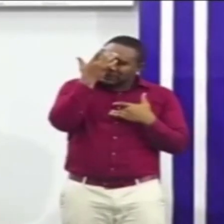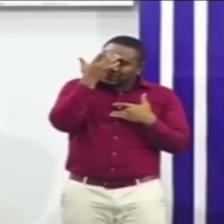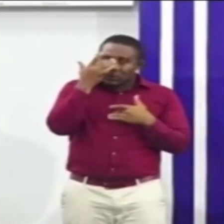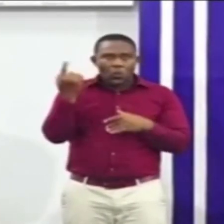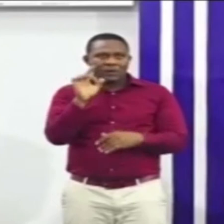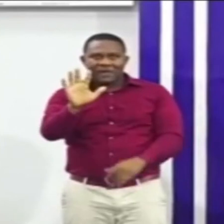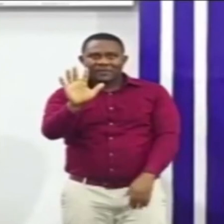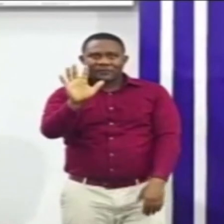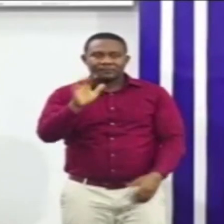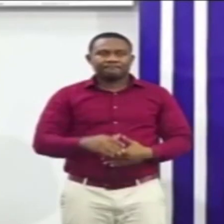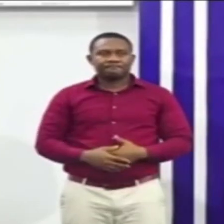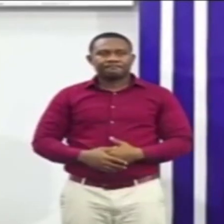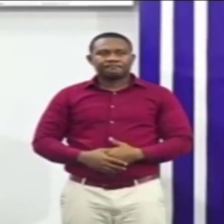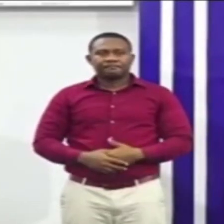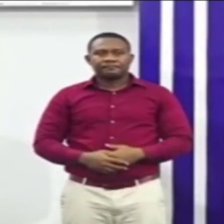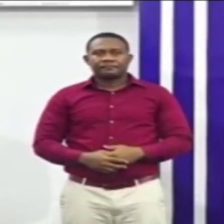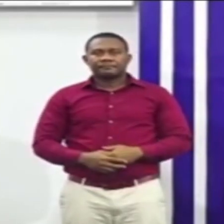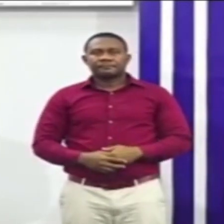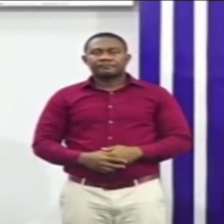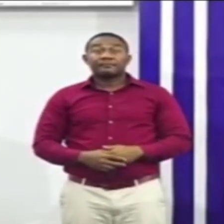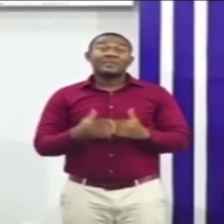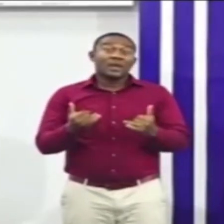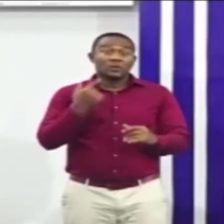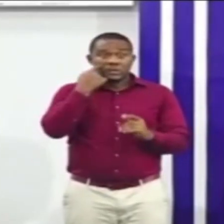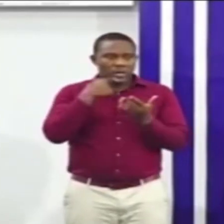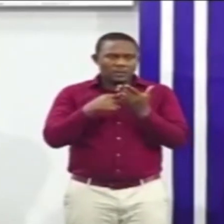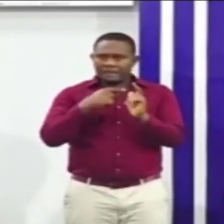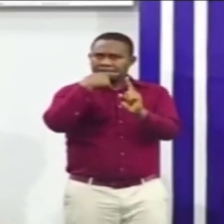When it comes to the positivity rate,